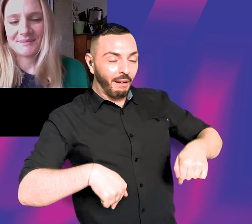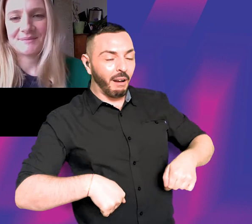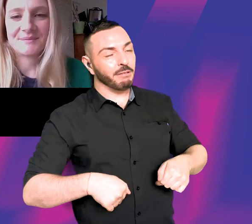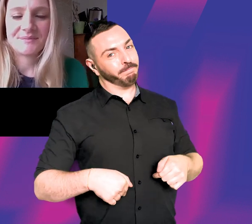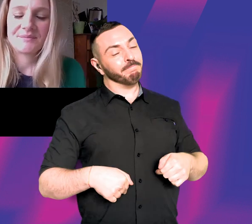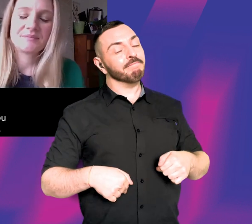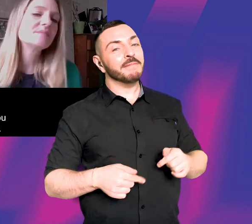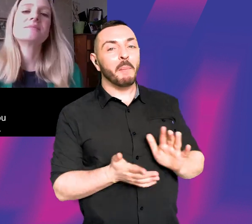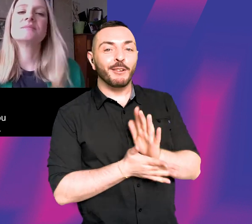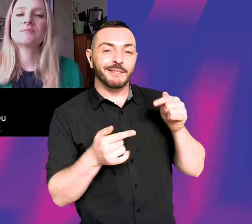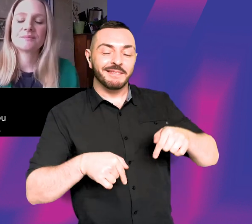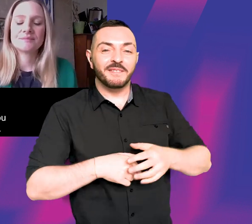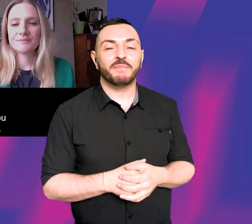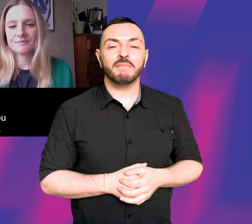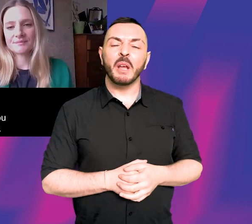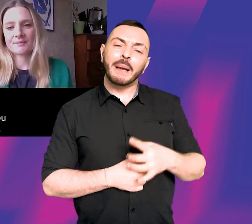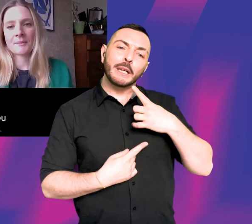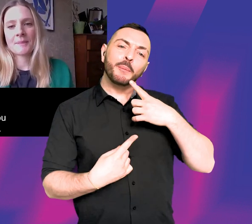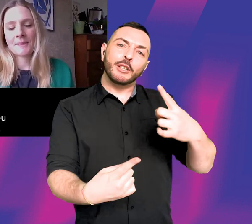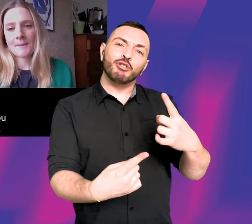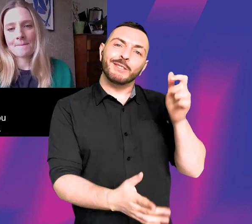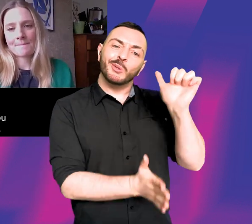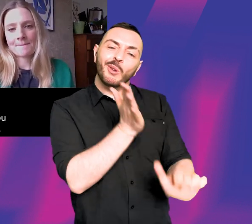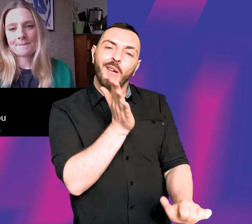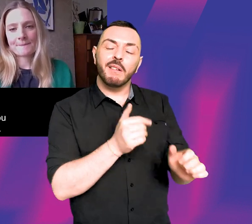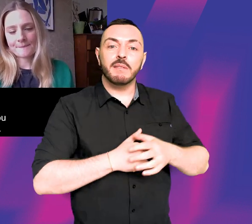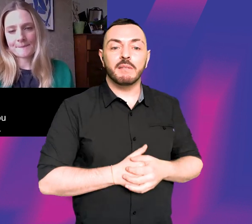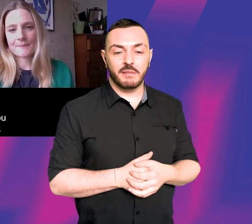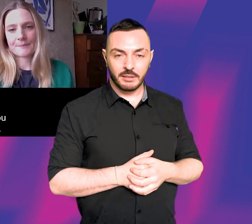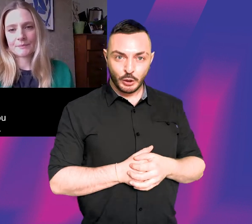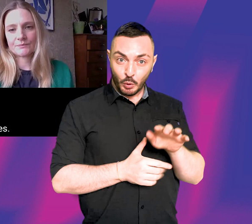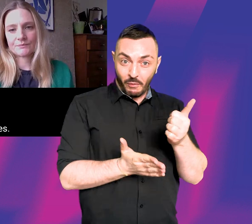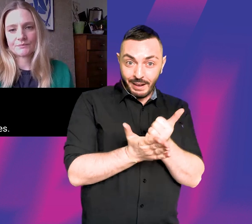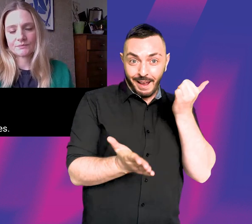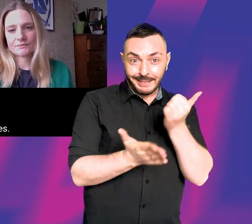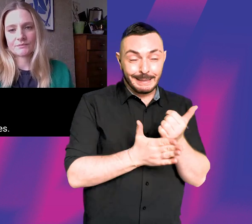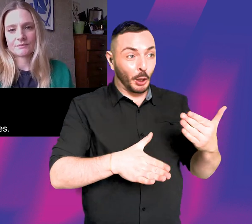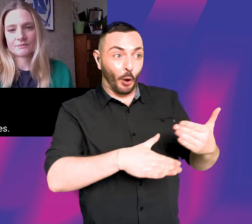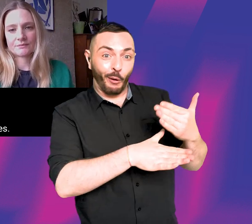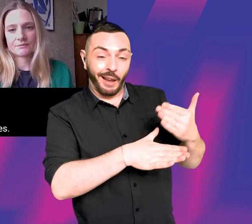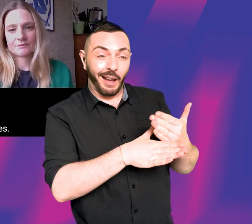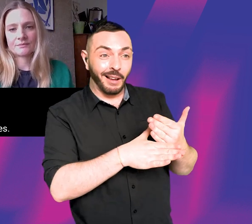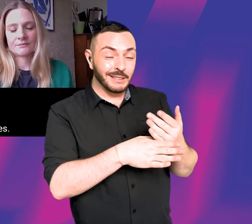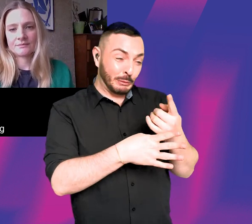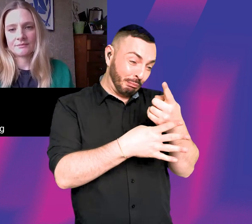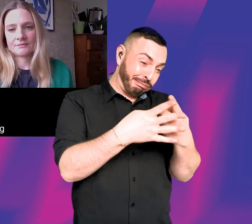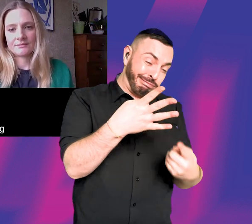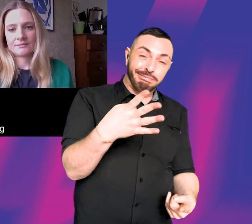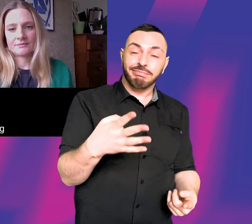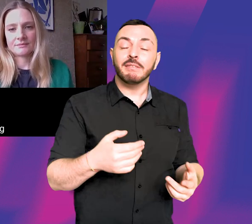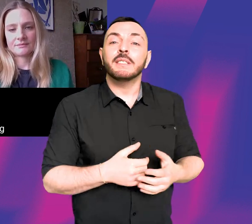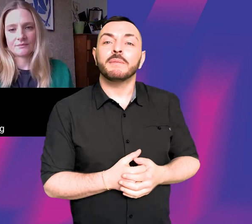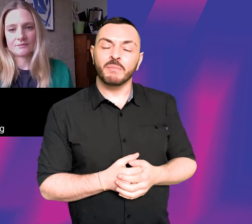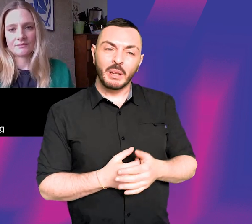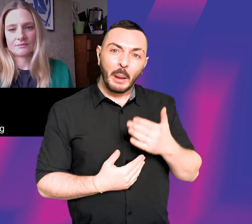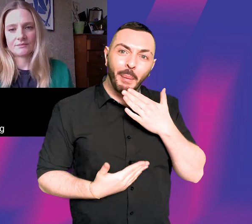all ours. Now, I mentioned in the intro that you've obviously had this fantastic career. It's gone into lots of different spaces, but if it's